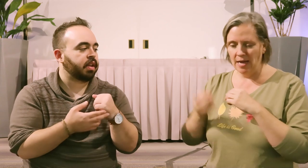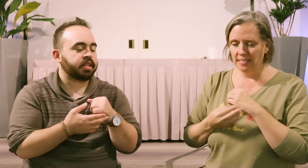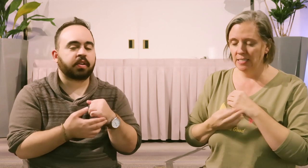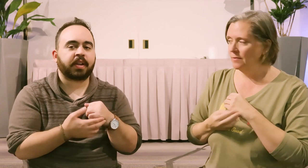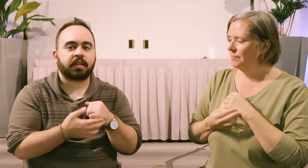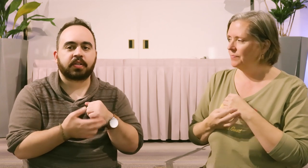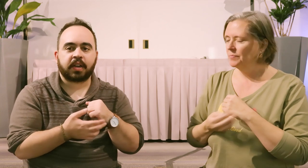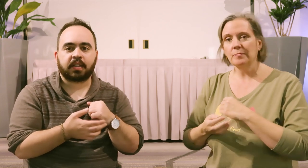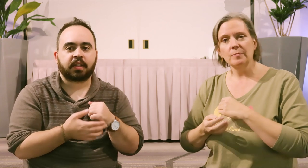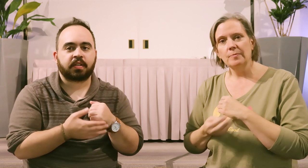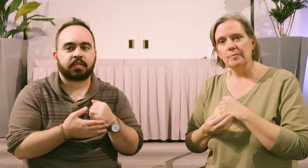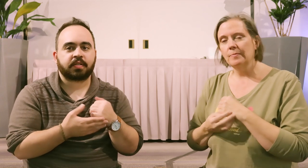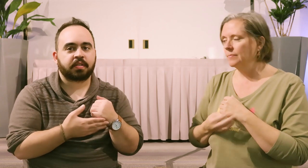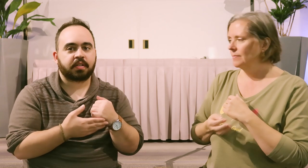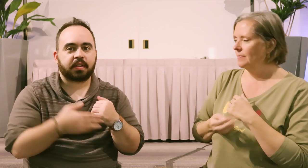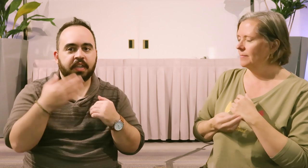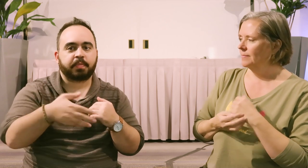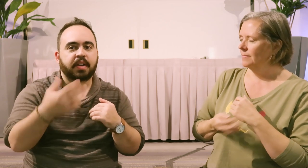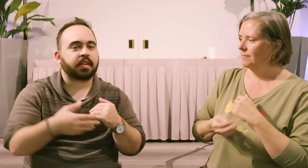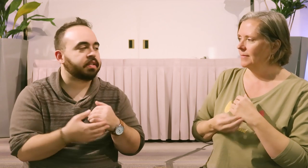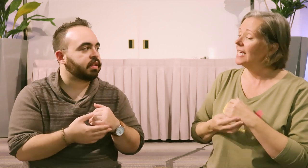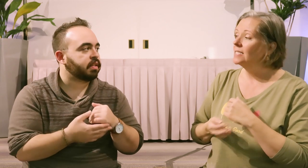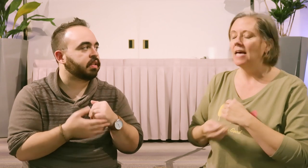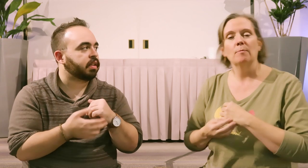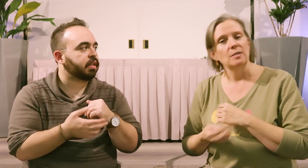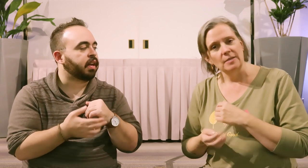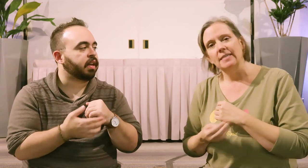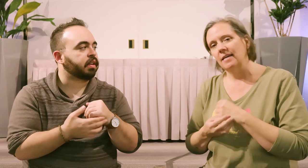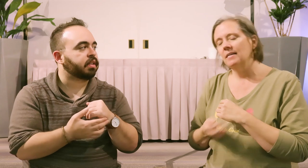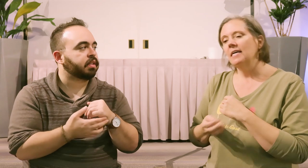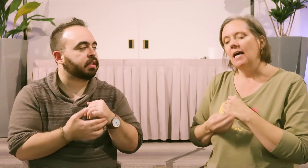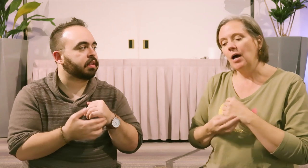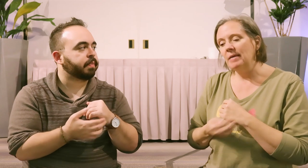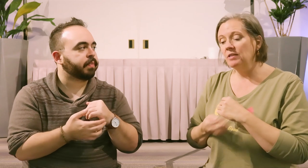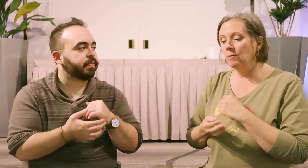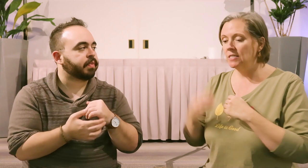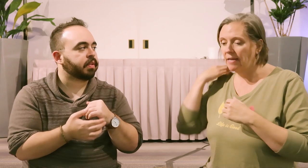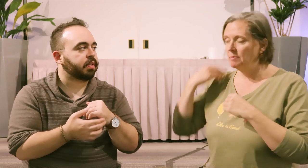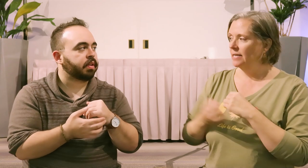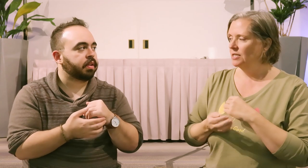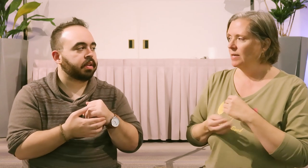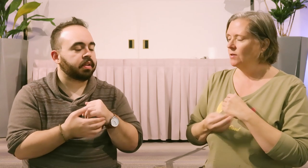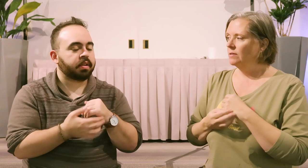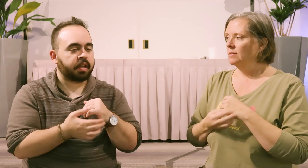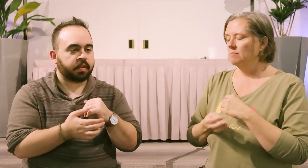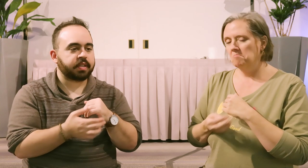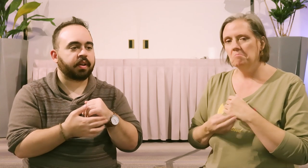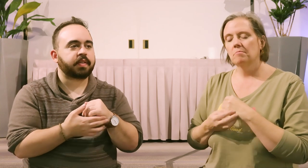I... a good way to illustrate that there's... It's a process. Yes, absolutely. Yeah. Even though I still have some tension in my shoulders. Even though I still have